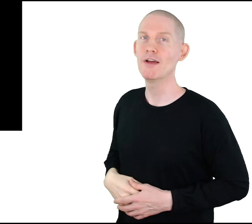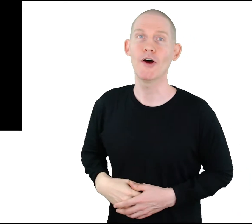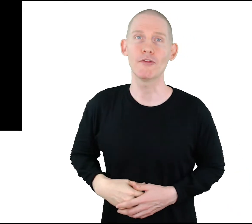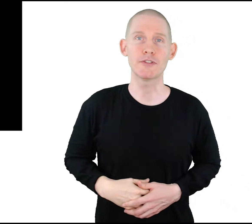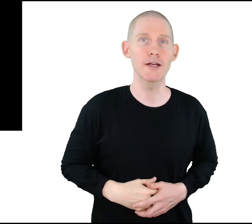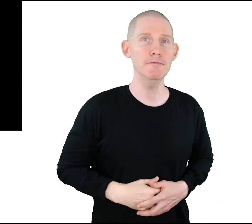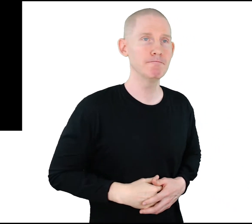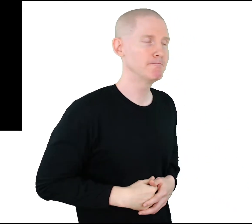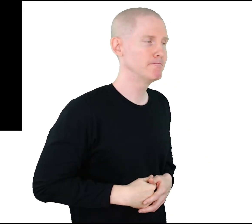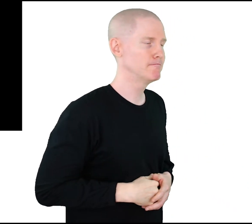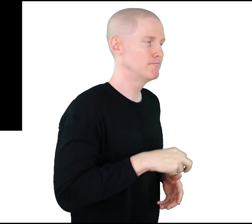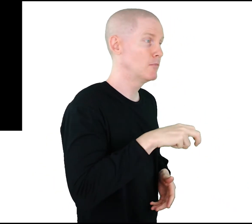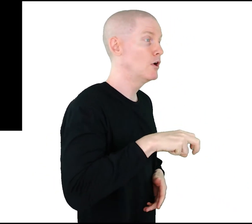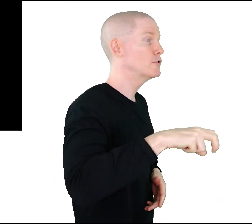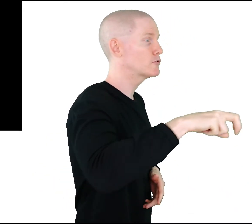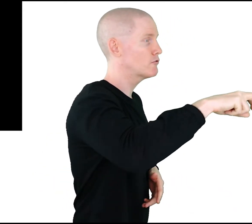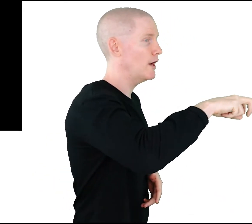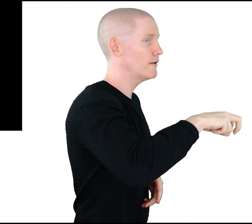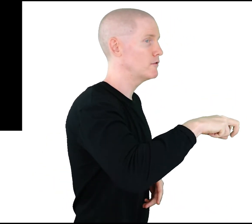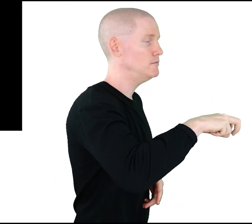Other side. Travel.